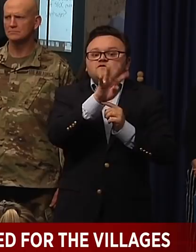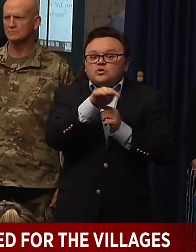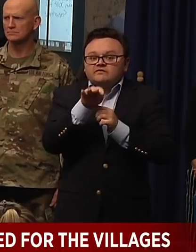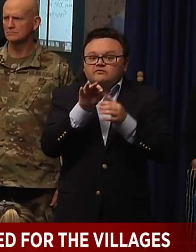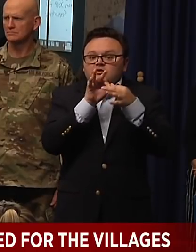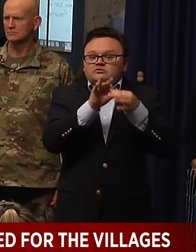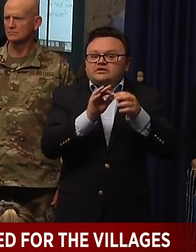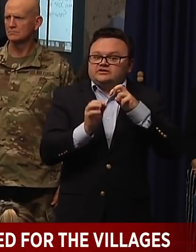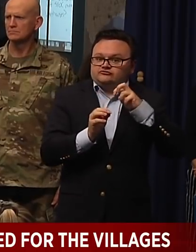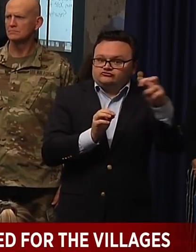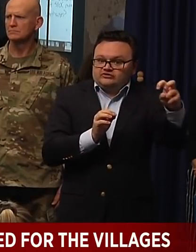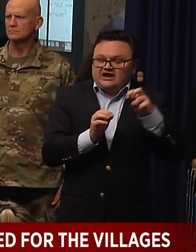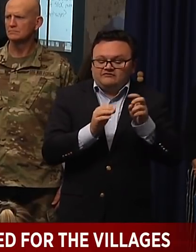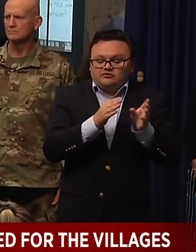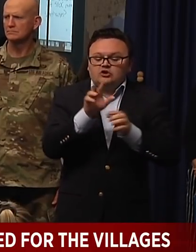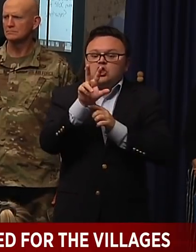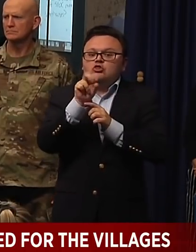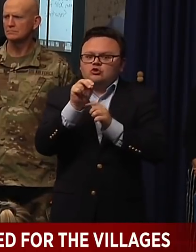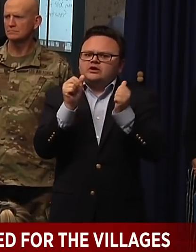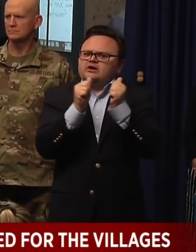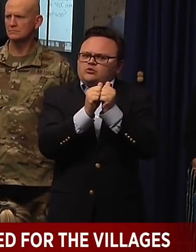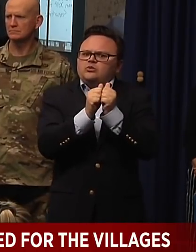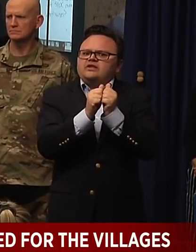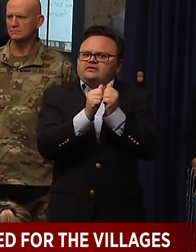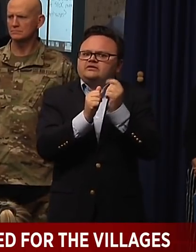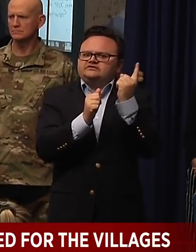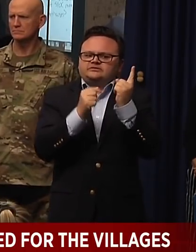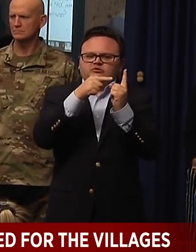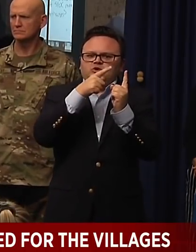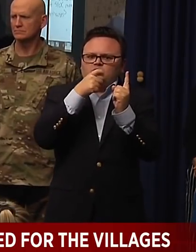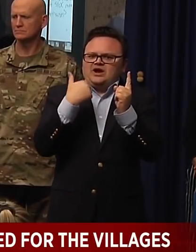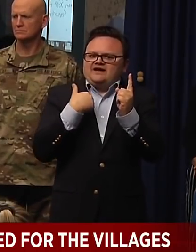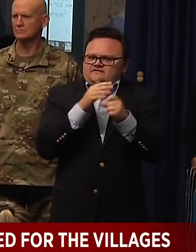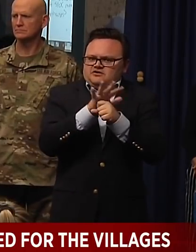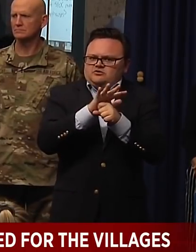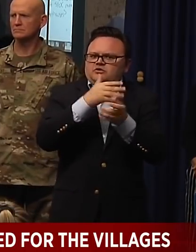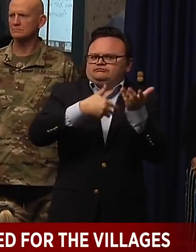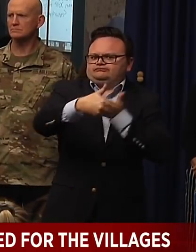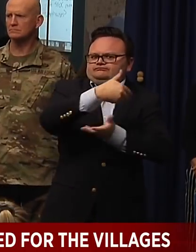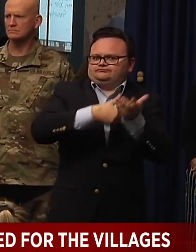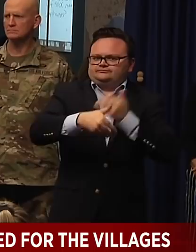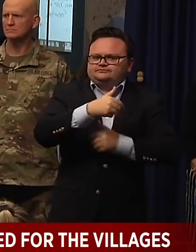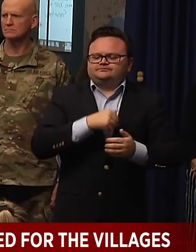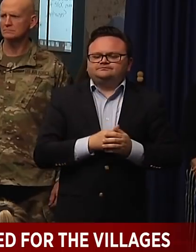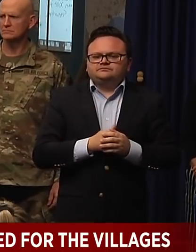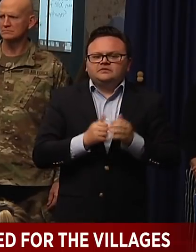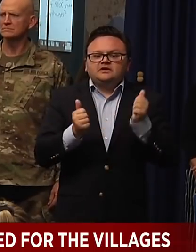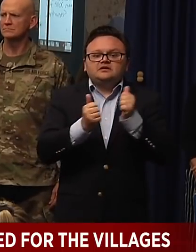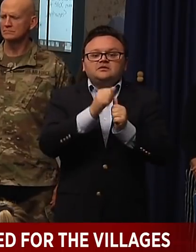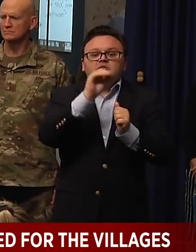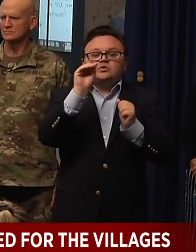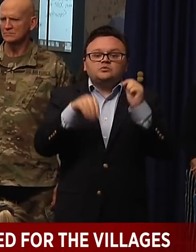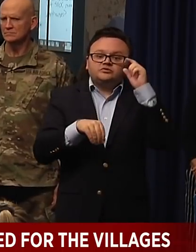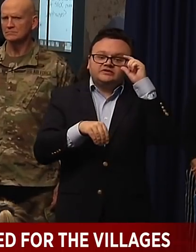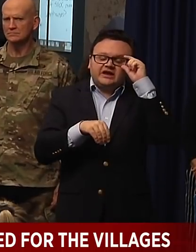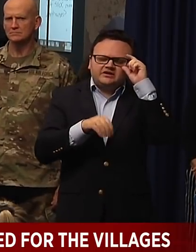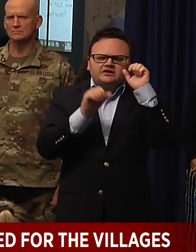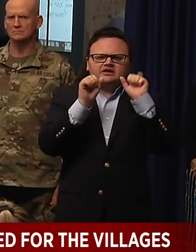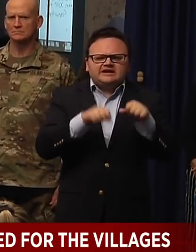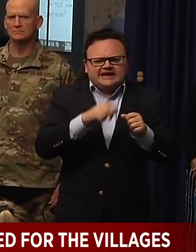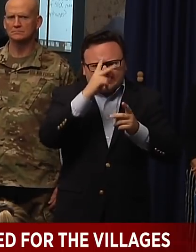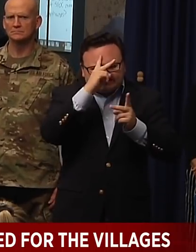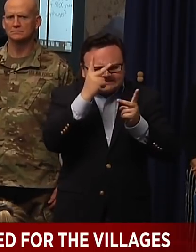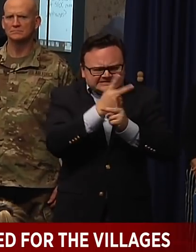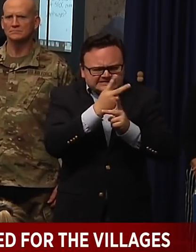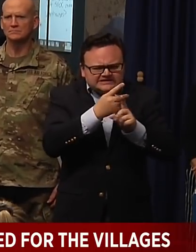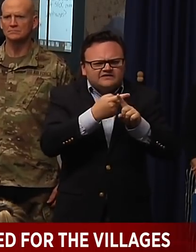contact of COVID-19. So, again, you know, you have, you know, a majority that where you can trace, but then you have, you